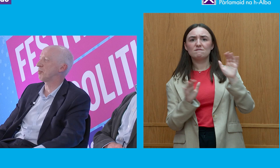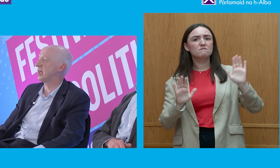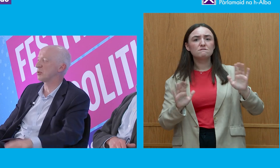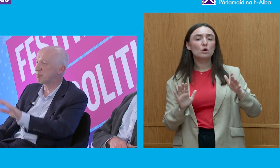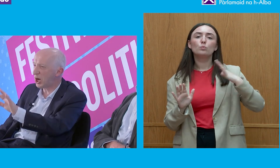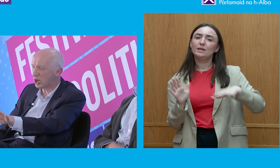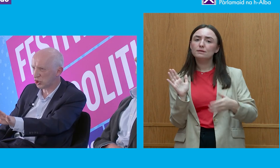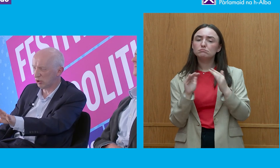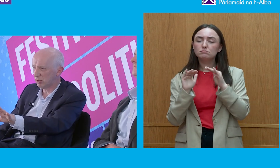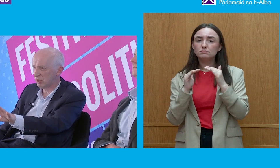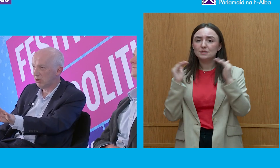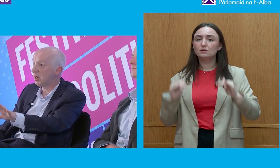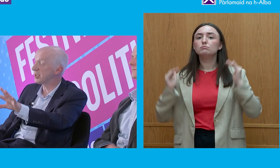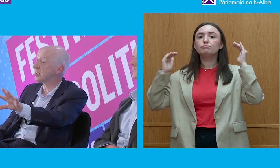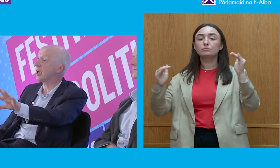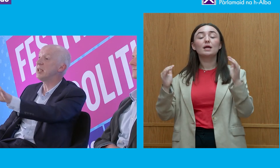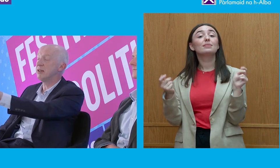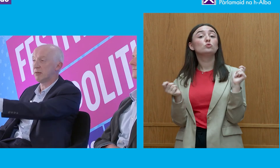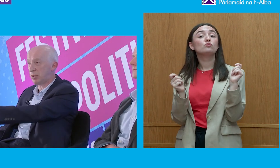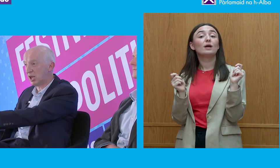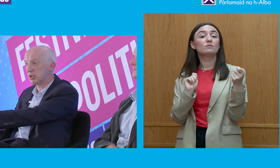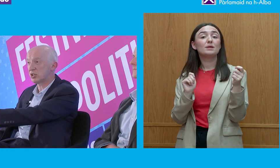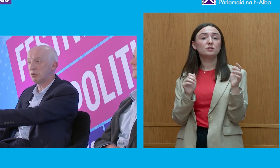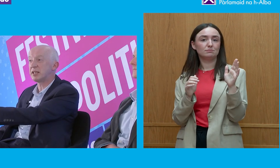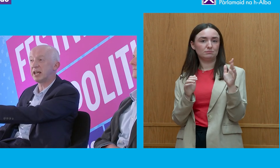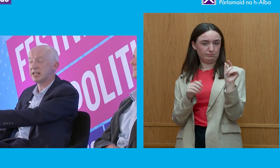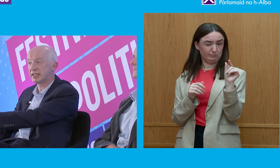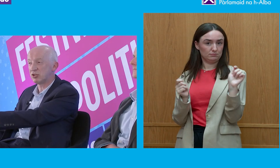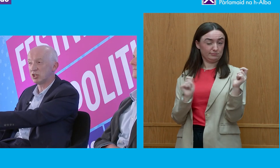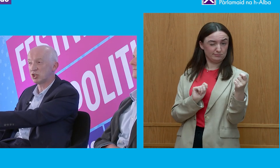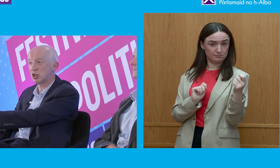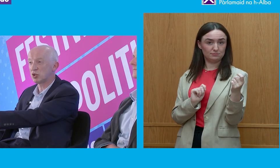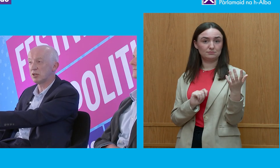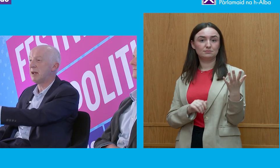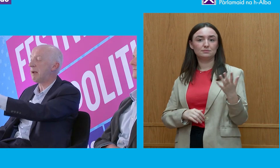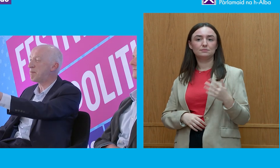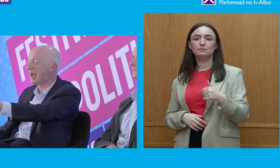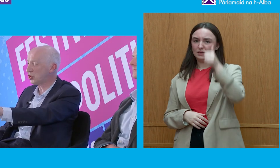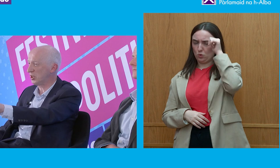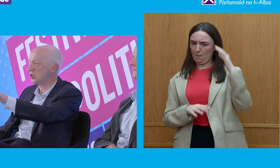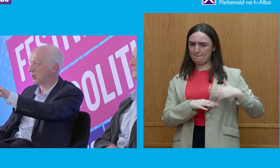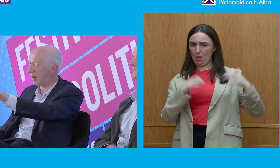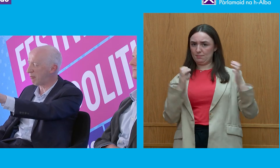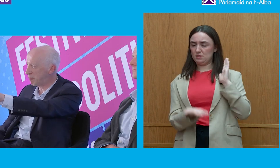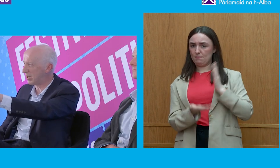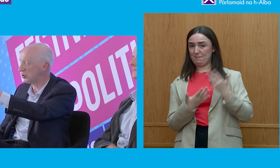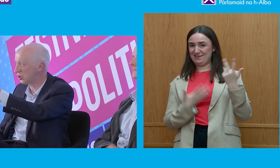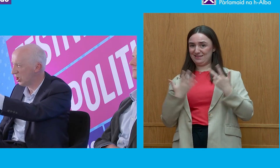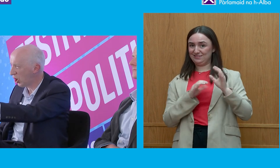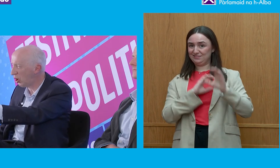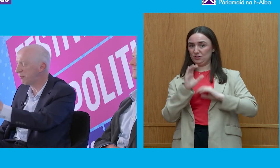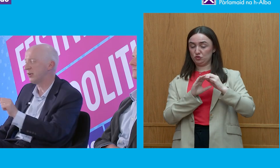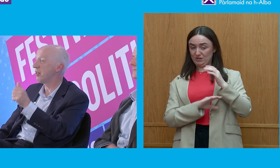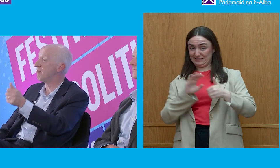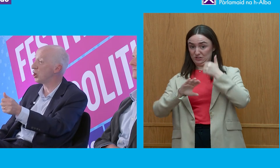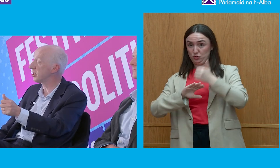that took place was partial. And as I say, Parliament still remains an 18th century institution. And patronage, the power of patronage